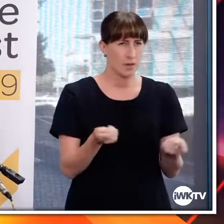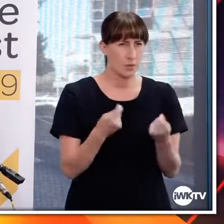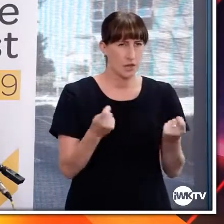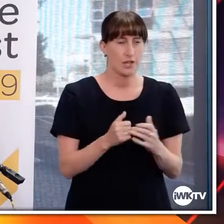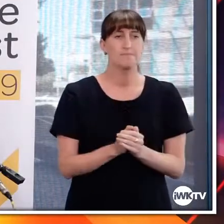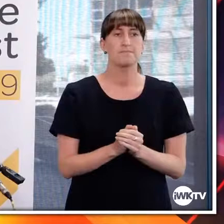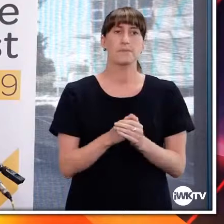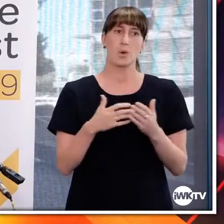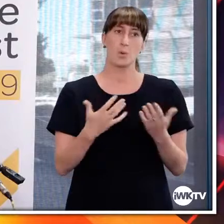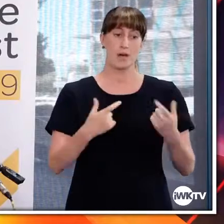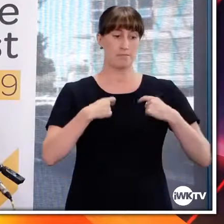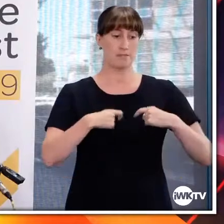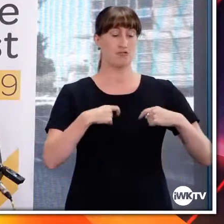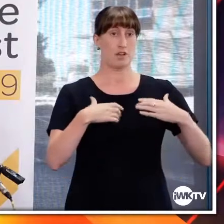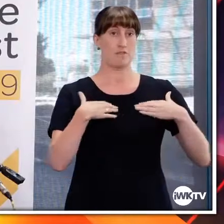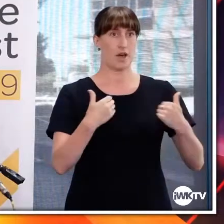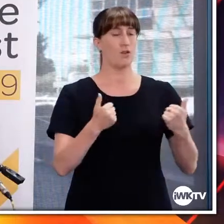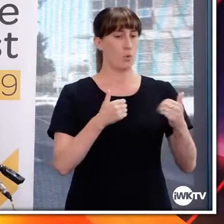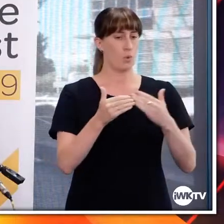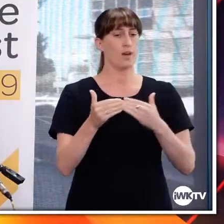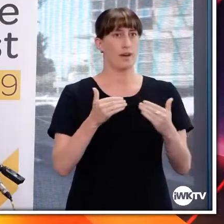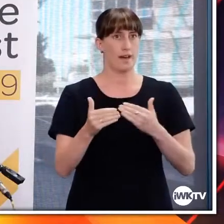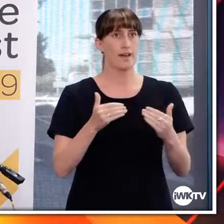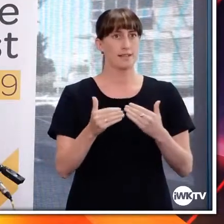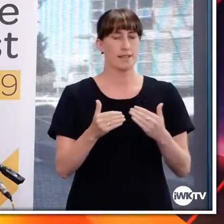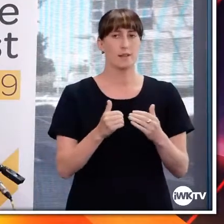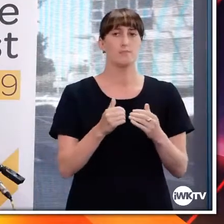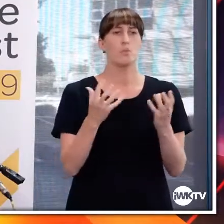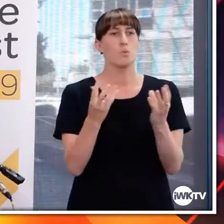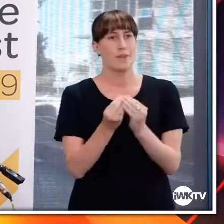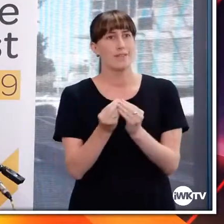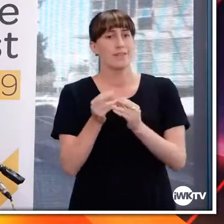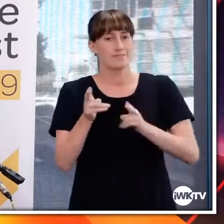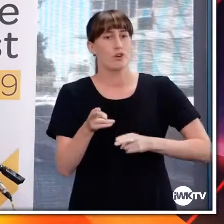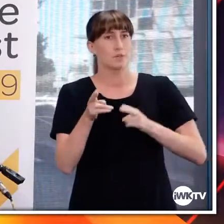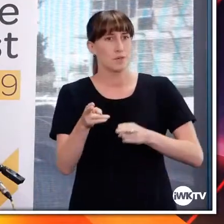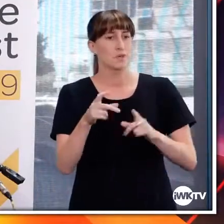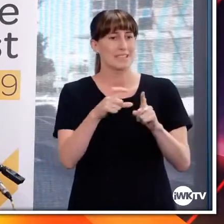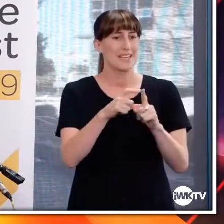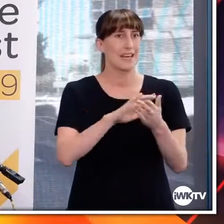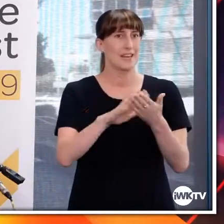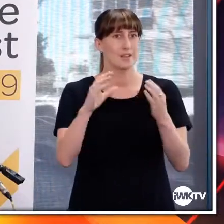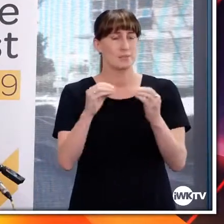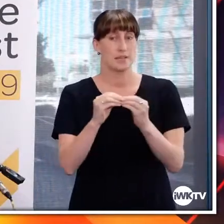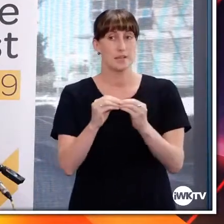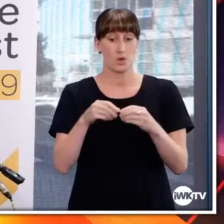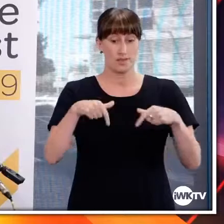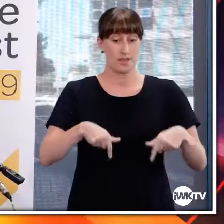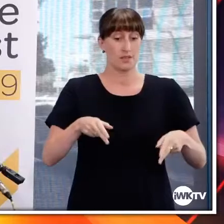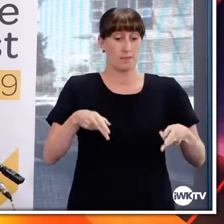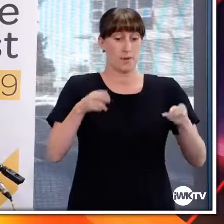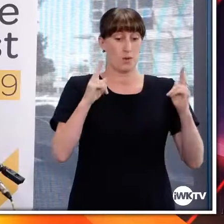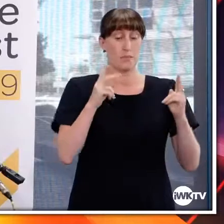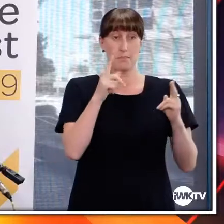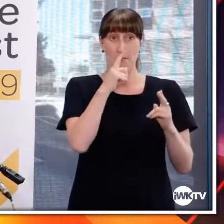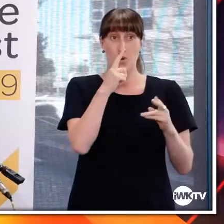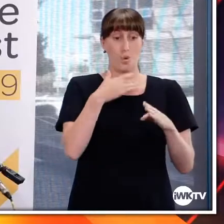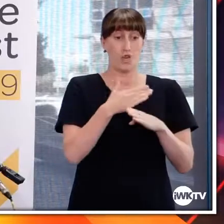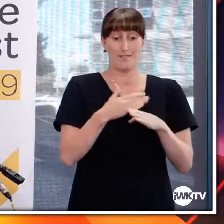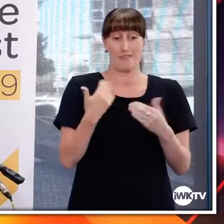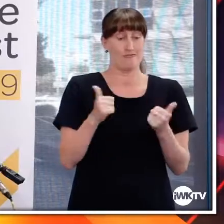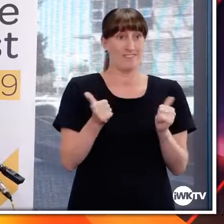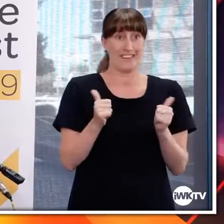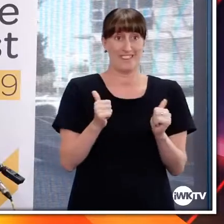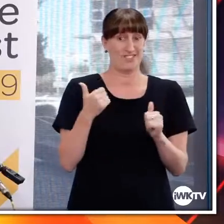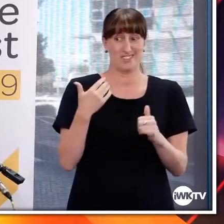working closely with all the district health boards, and there's a team of now nearly 100 people in the building here that's been working for several months on that. And we will be able to